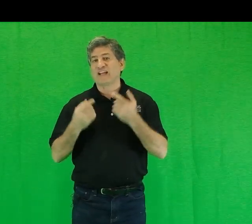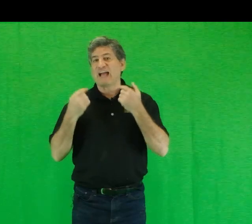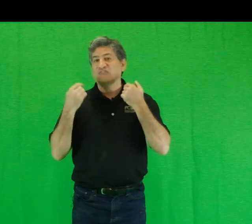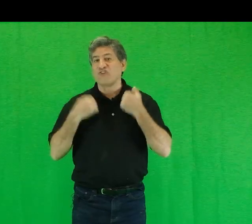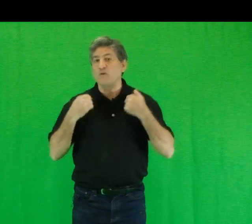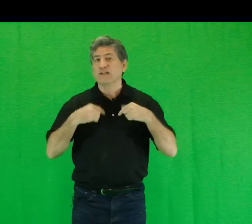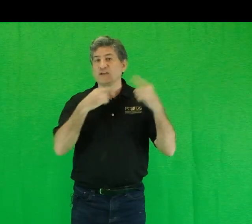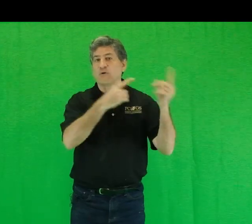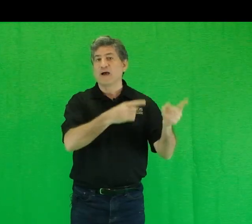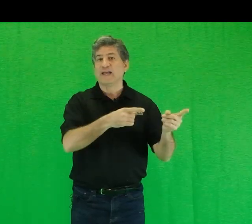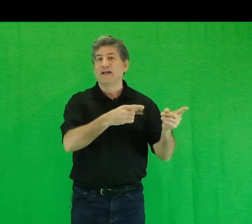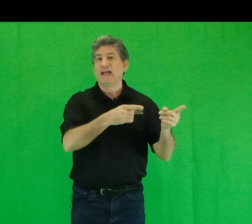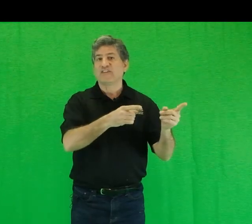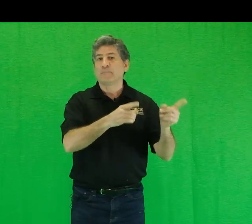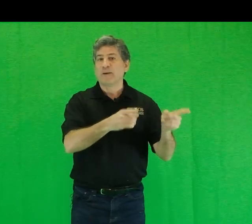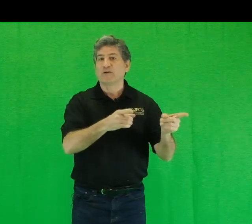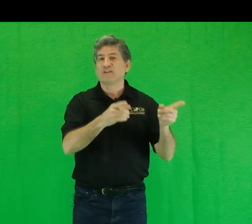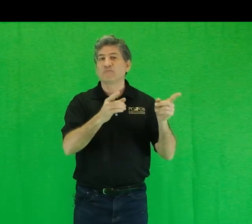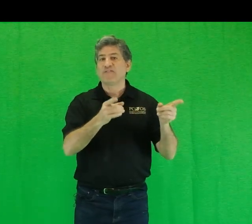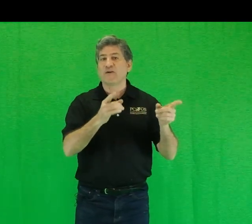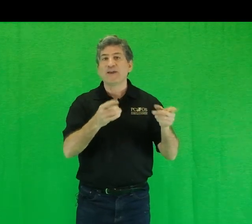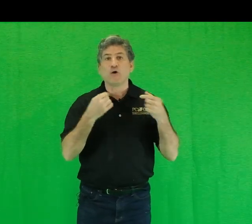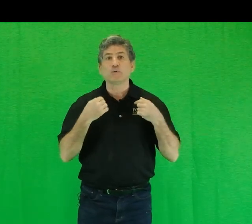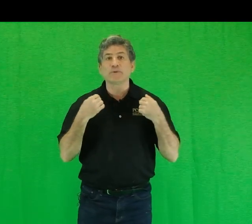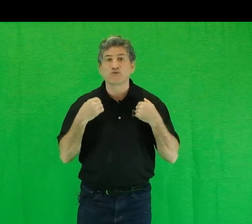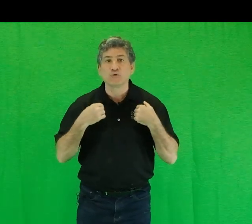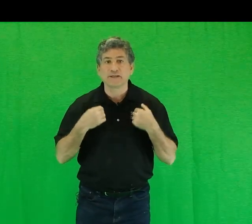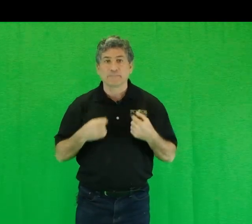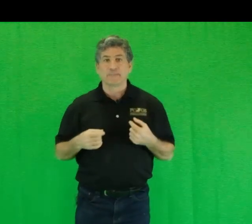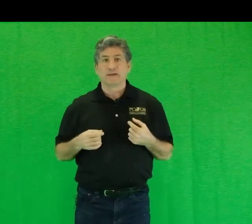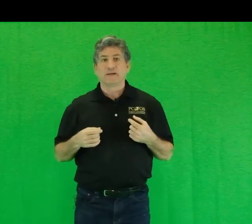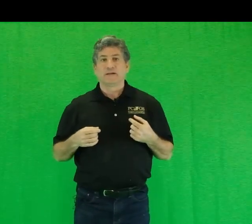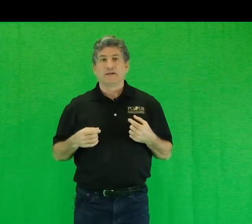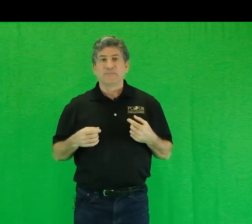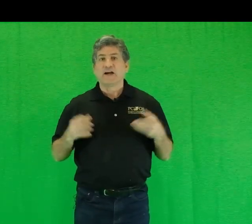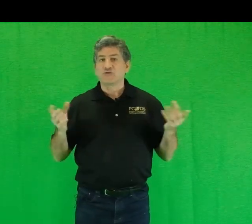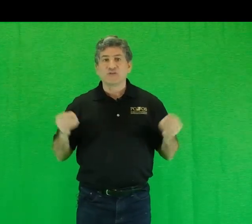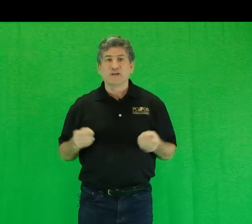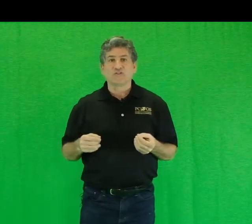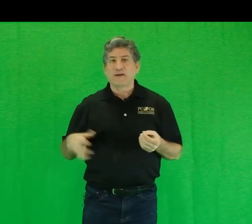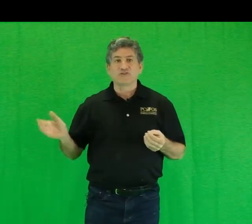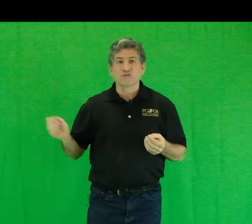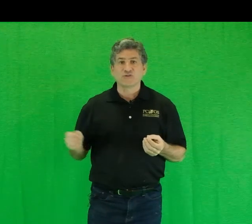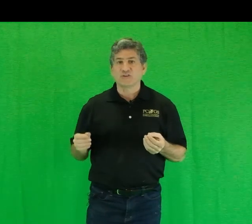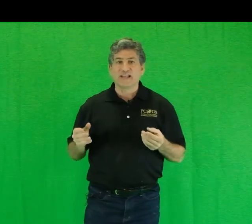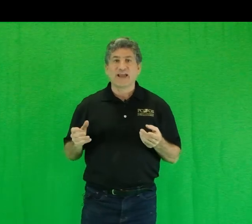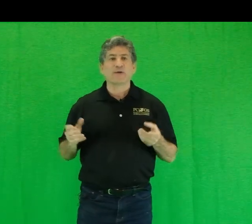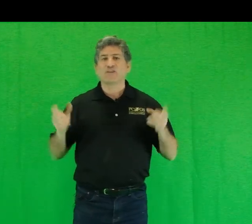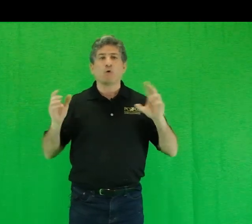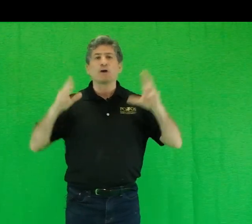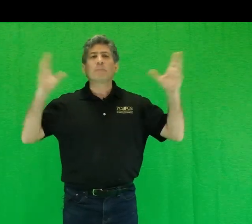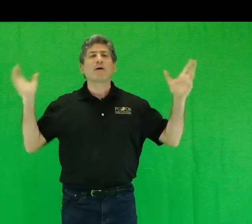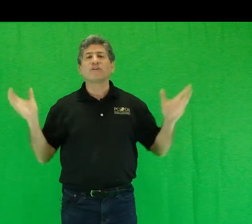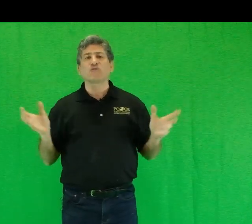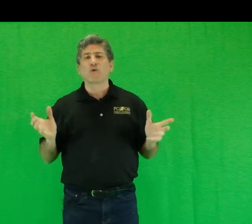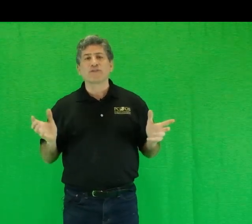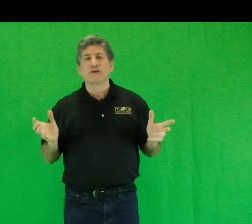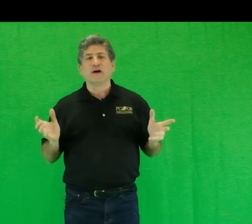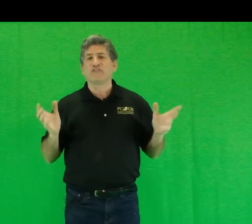I don't give away as a barrel of my very own petroleum. In a hundred years, my children could inherit an oil baron's worth of